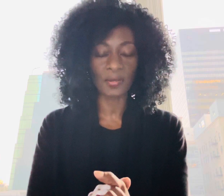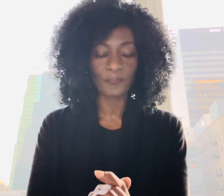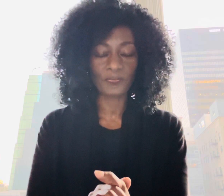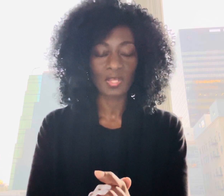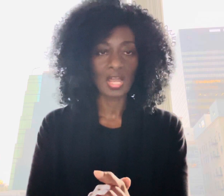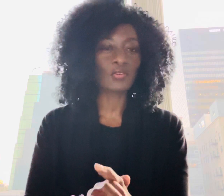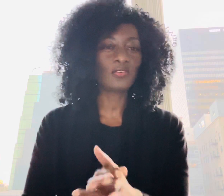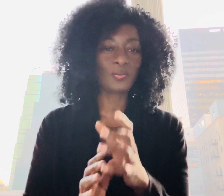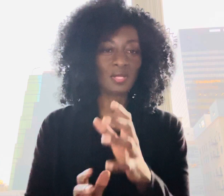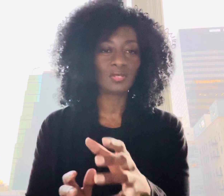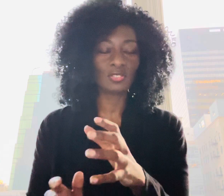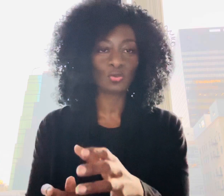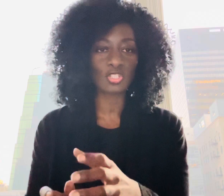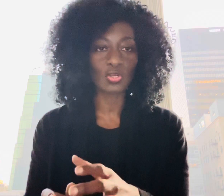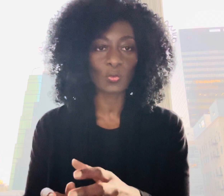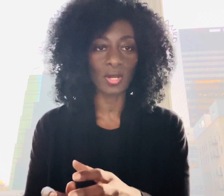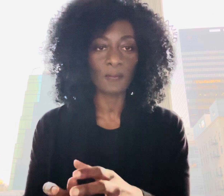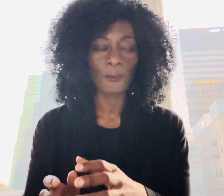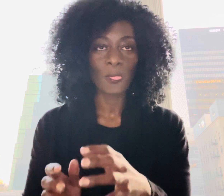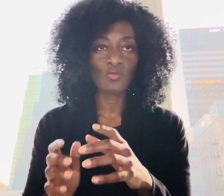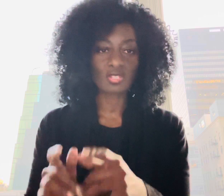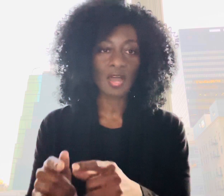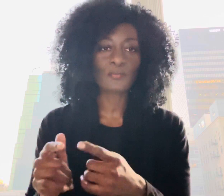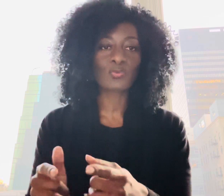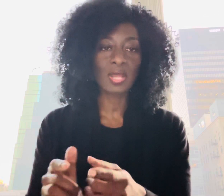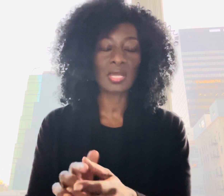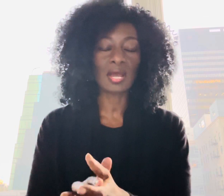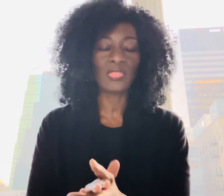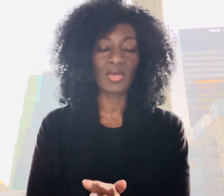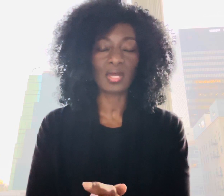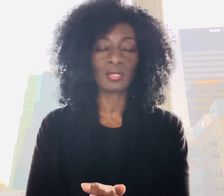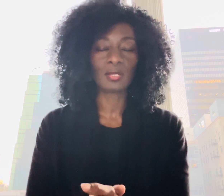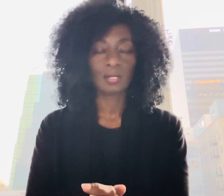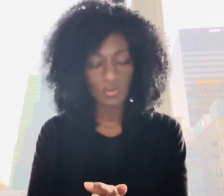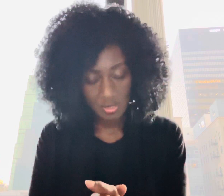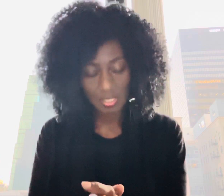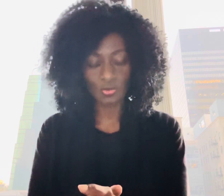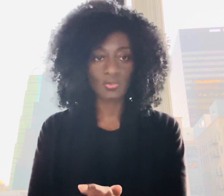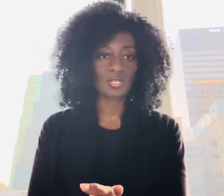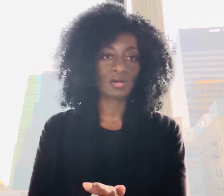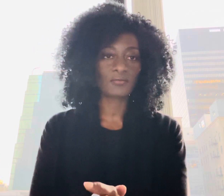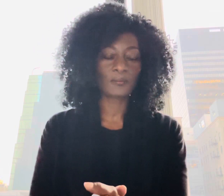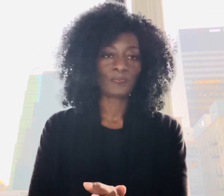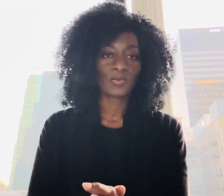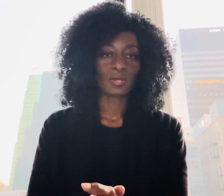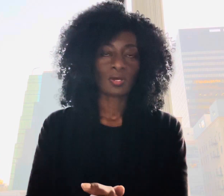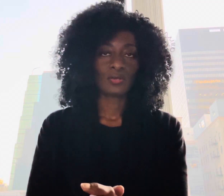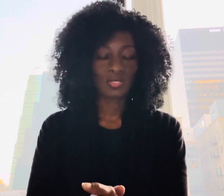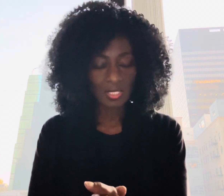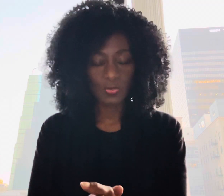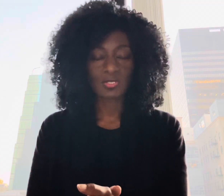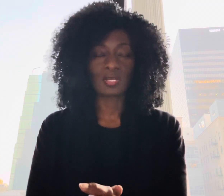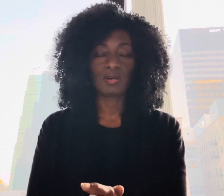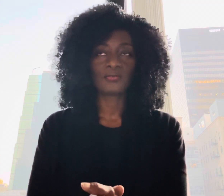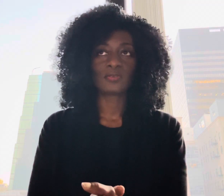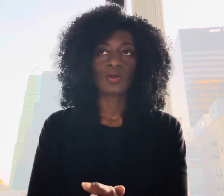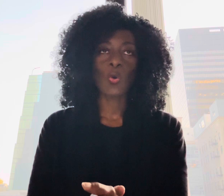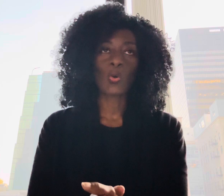have you ever been in a situation where you start praying and then you start dozing off you start dozing off or